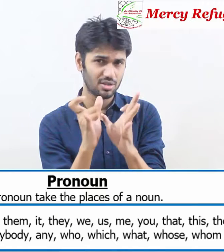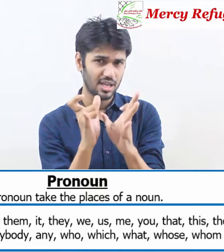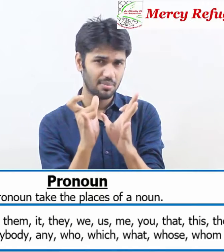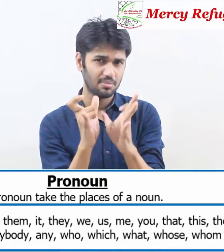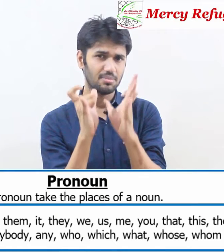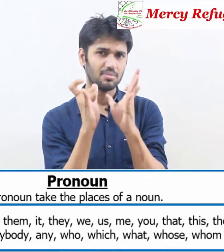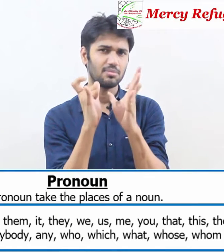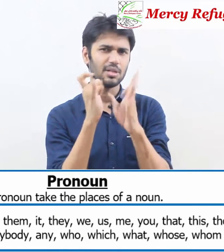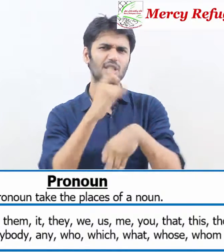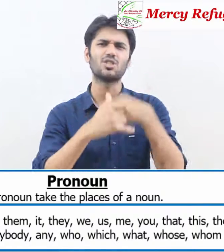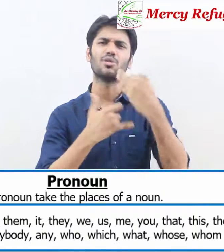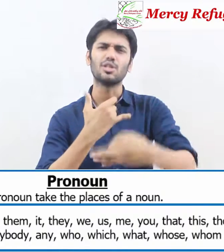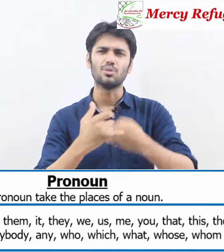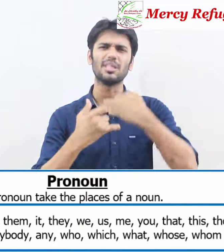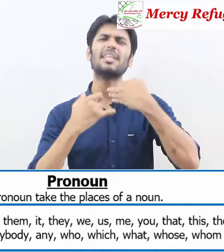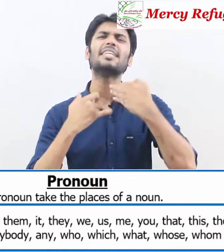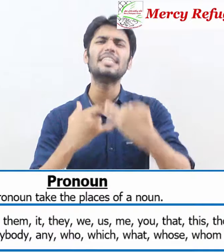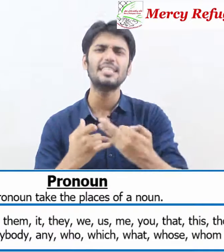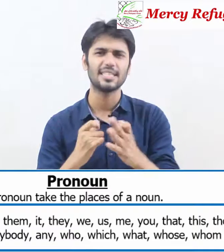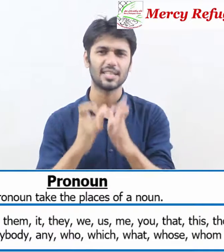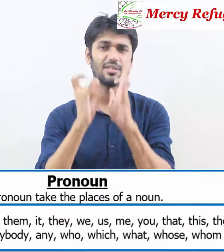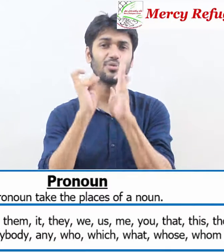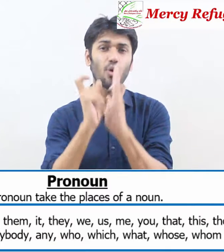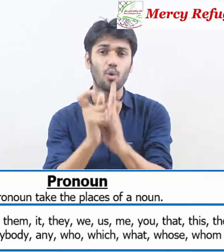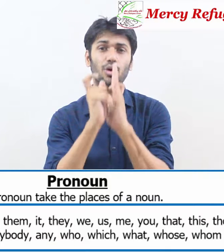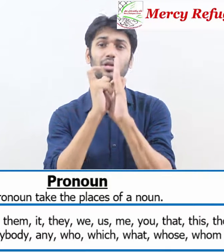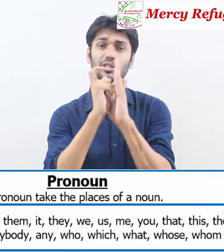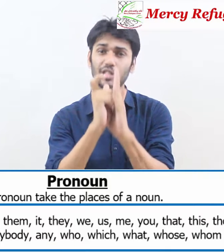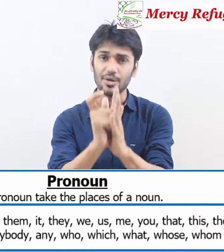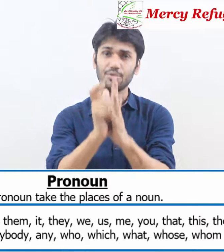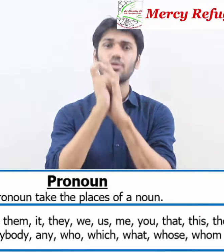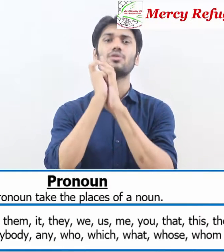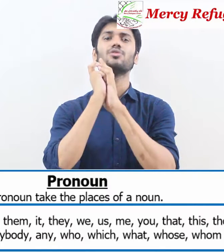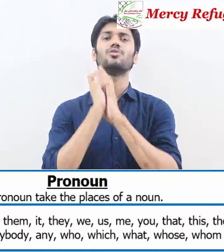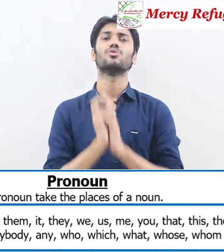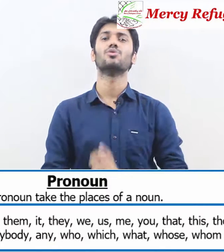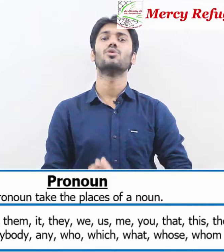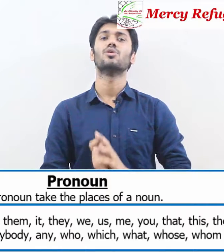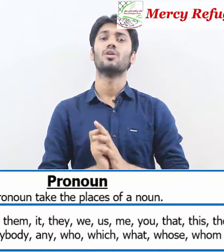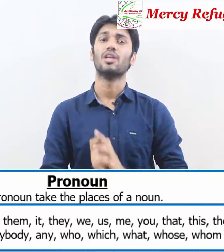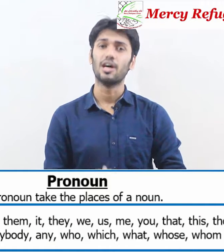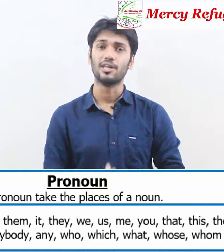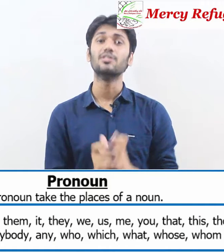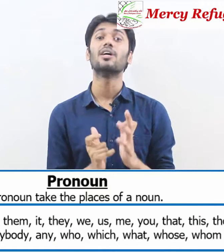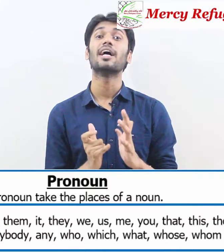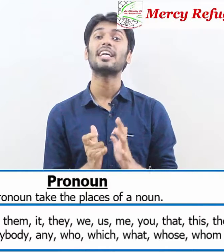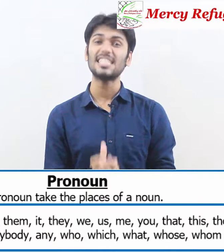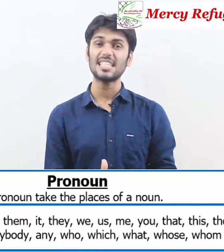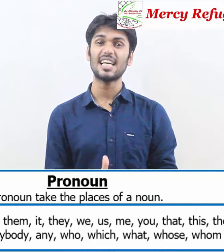them then it's going to be easier for you to learn English